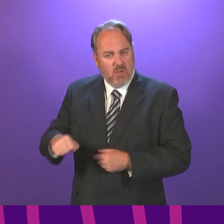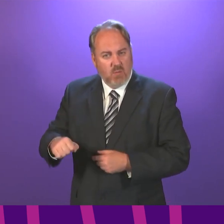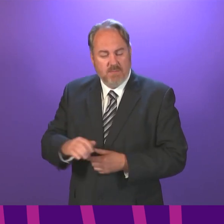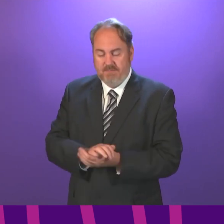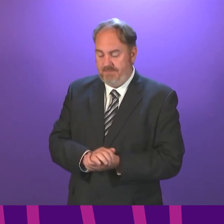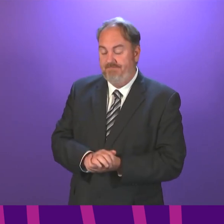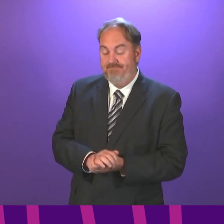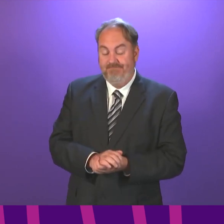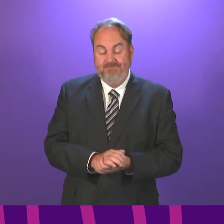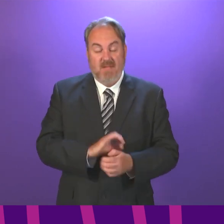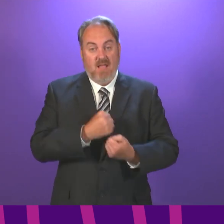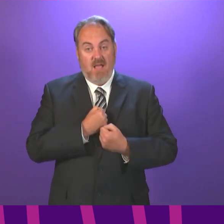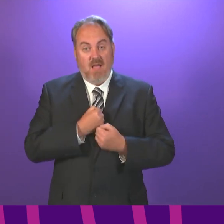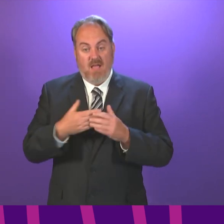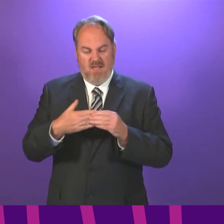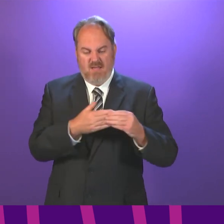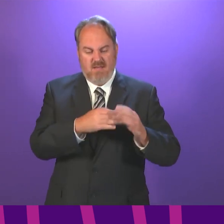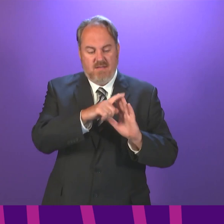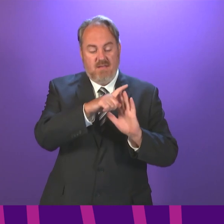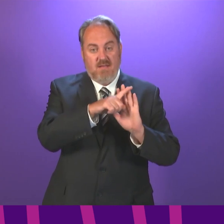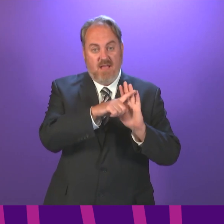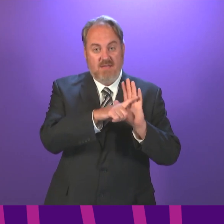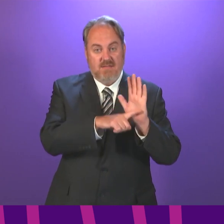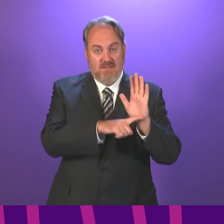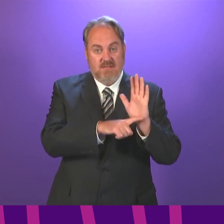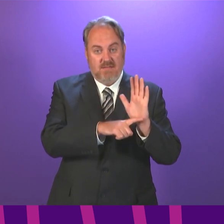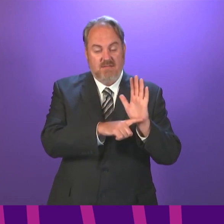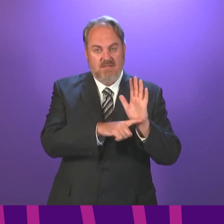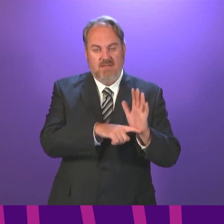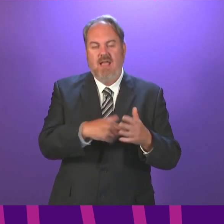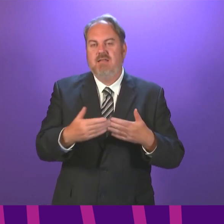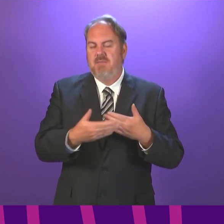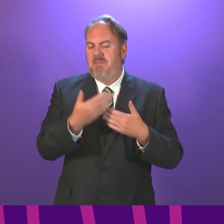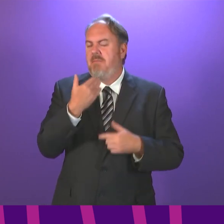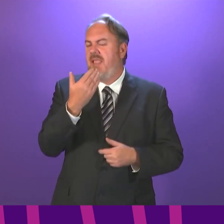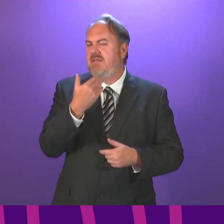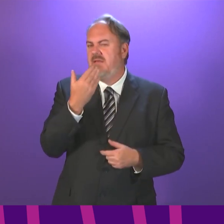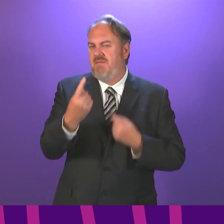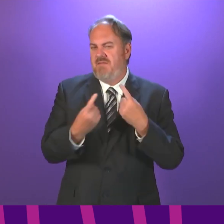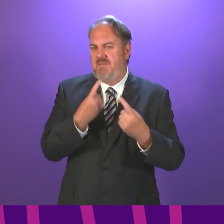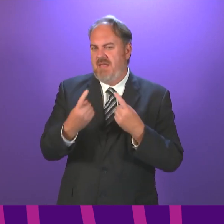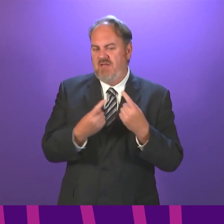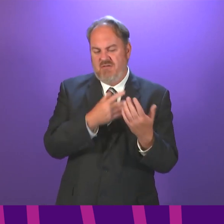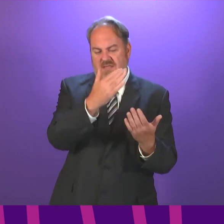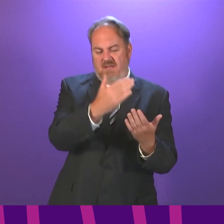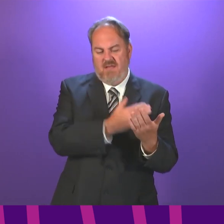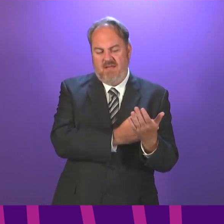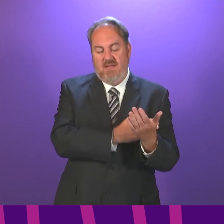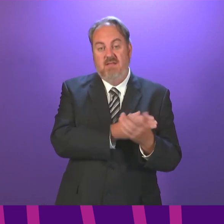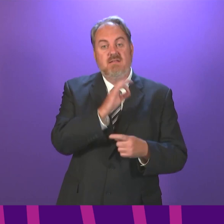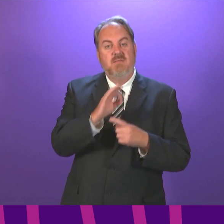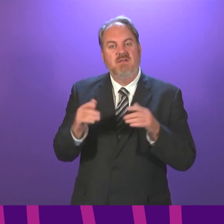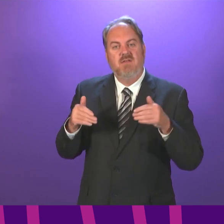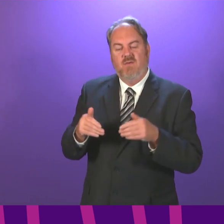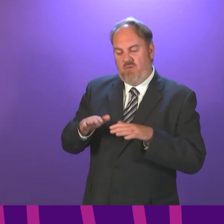Liz The guidance that we have published today will set out much of the detail of this in terms of, for example, early-year settings